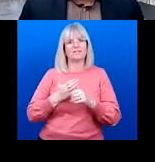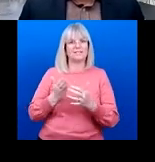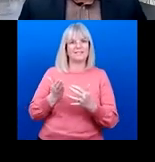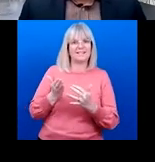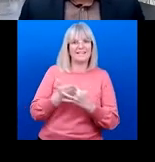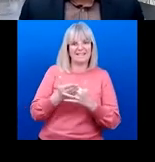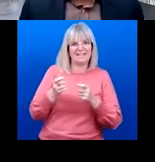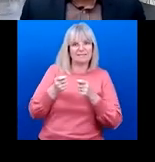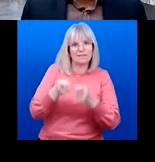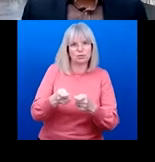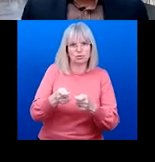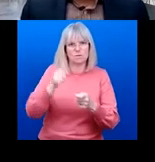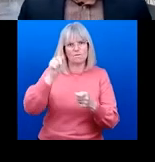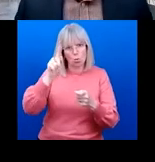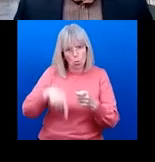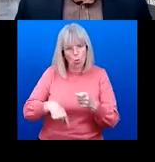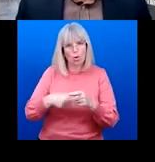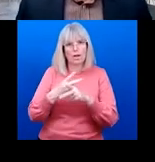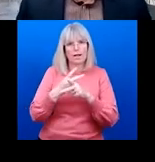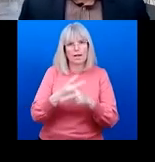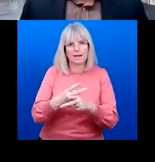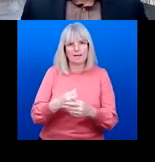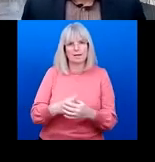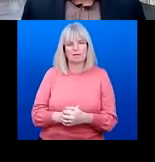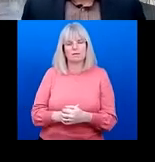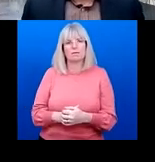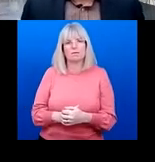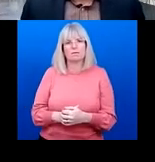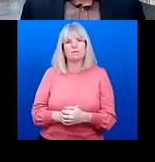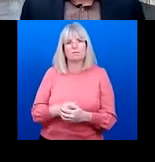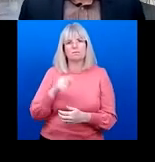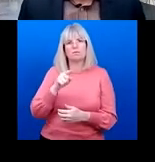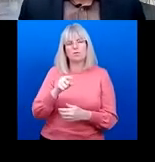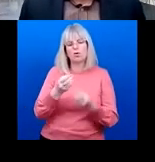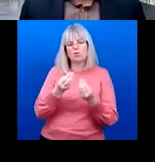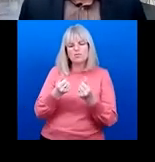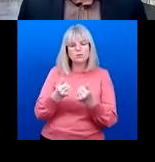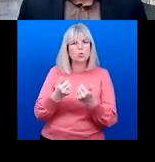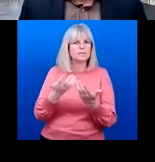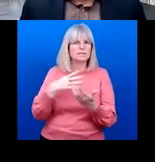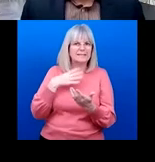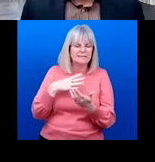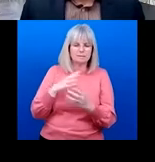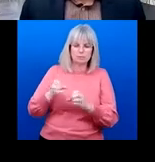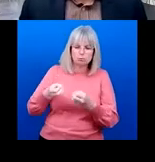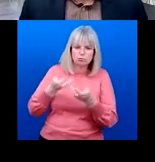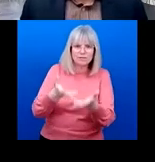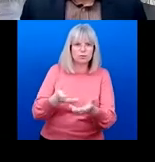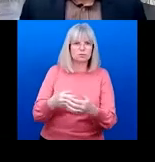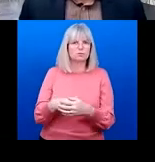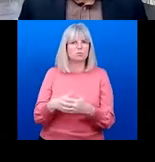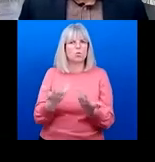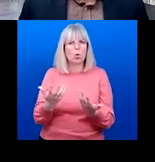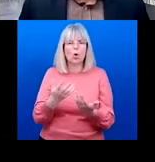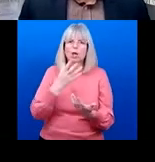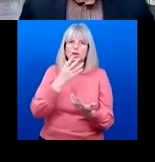Alakos And also the resources required for their provision in terms of the workforce equipment consumables assistive